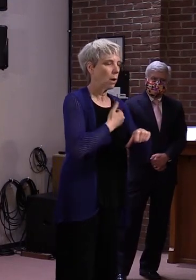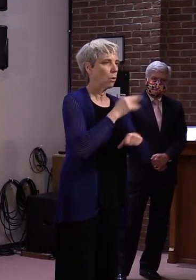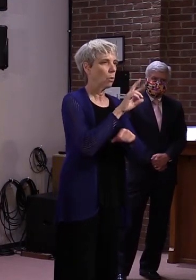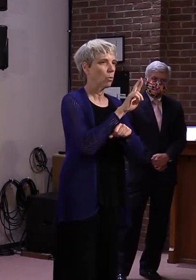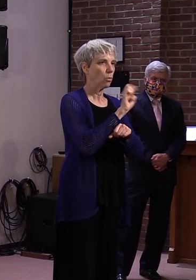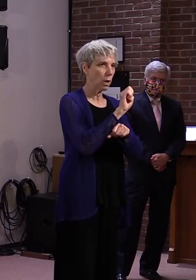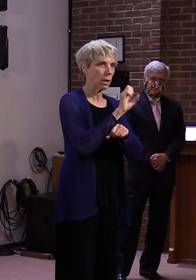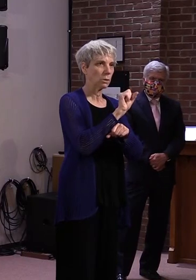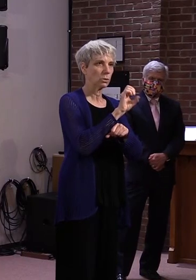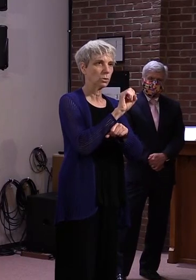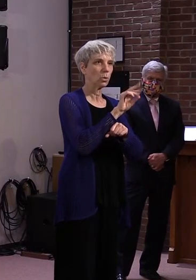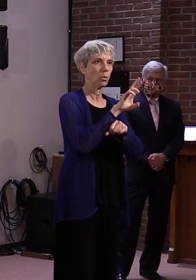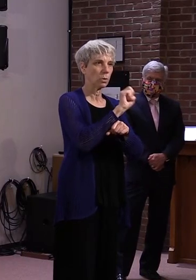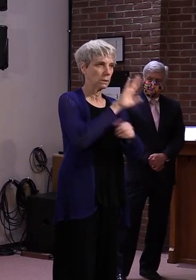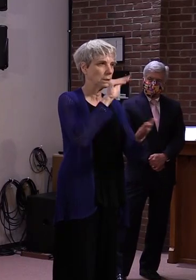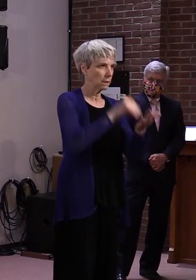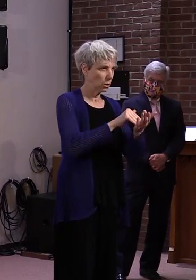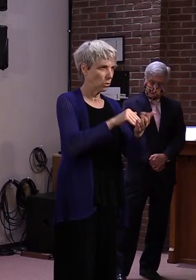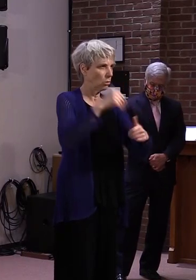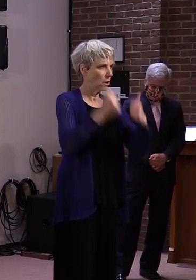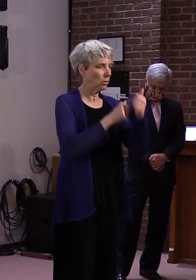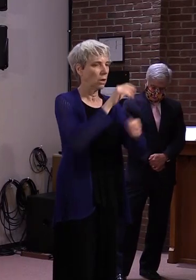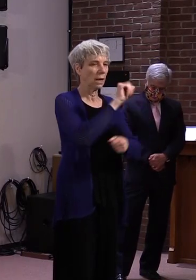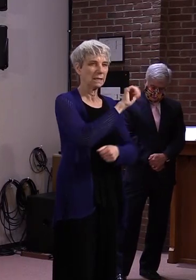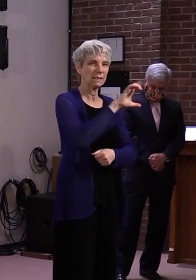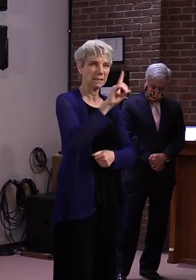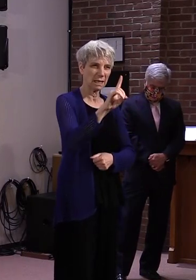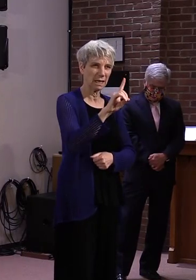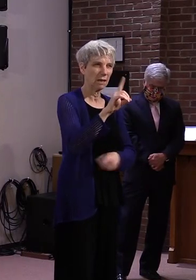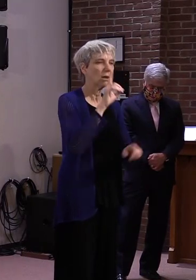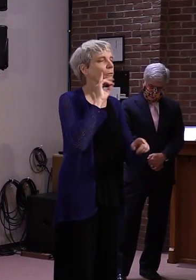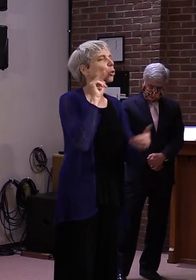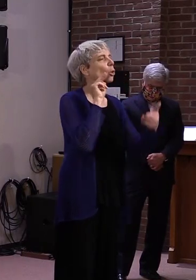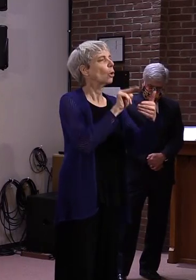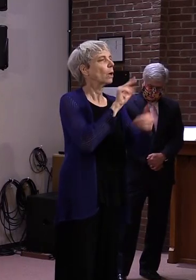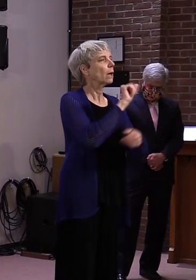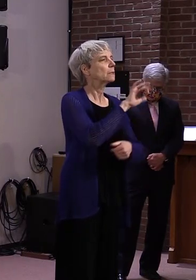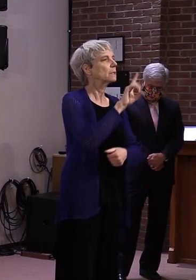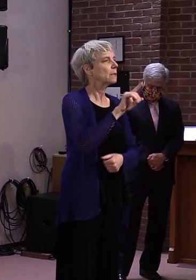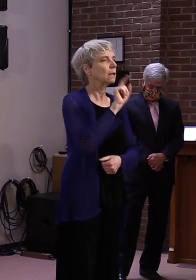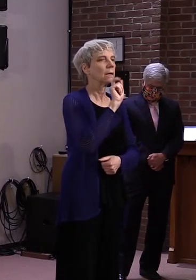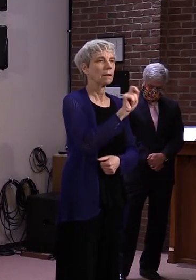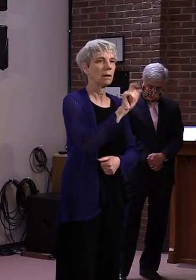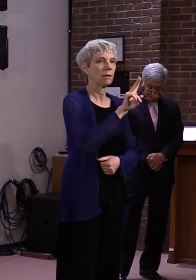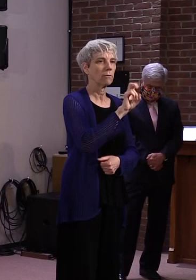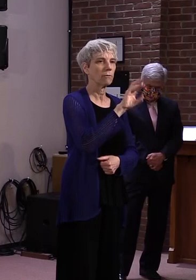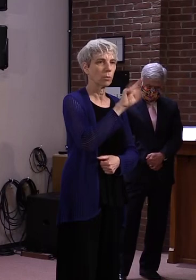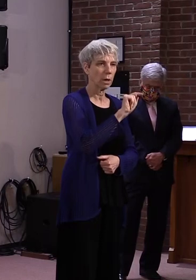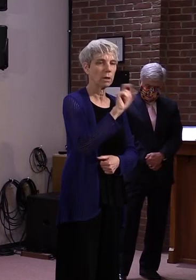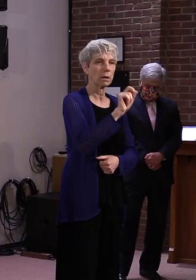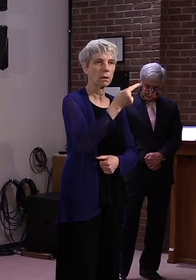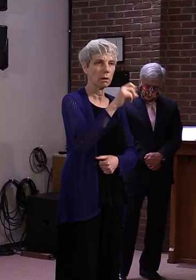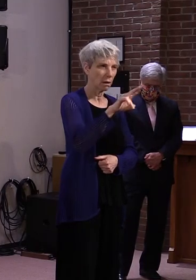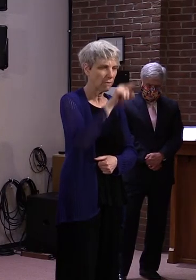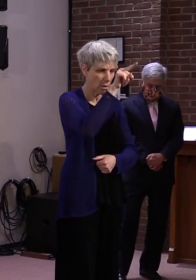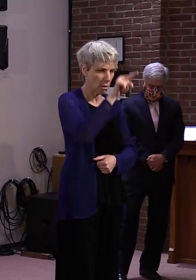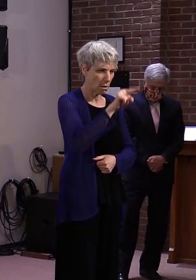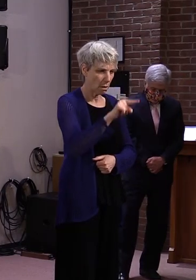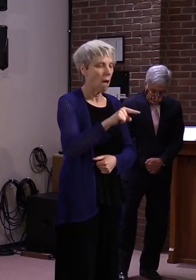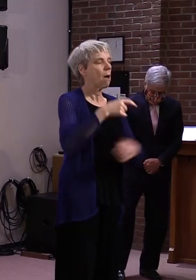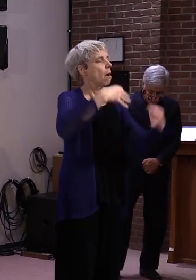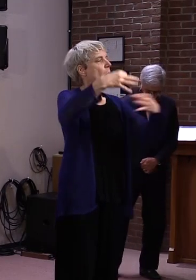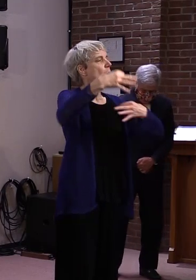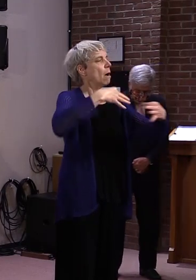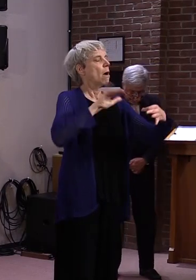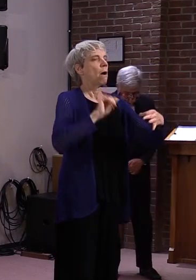up at the ACCD.vermont.gov website will work as a central place to direct businesses to the right